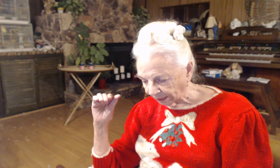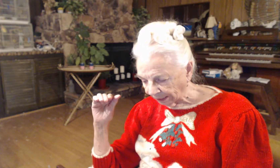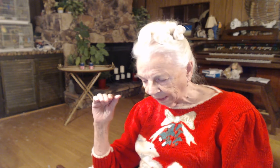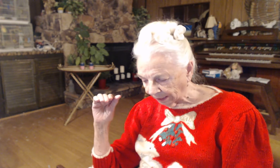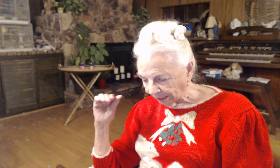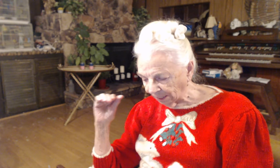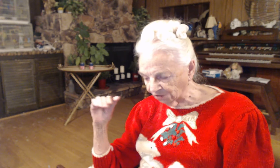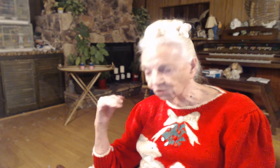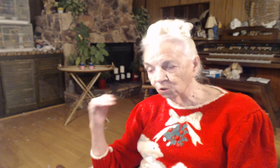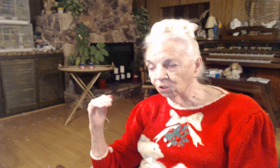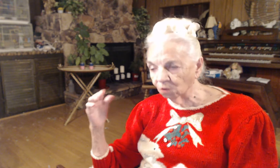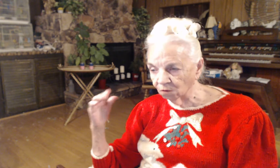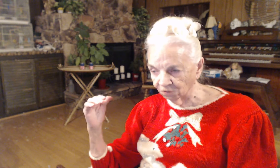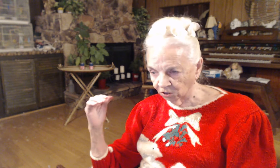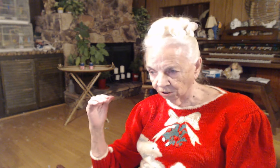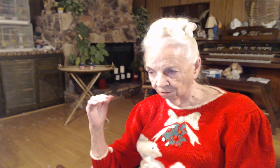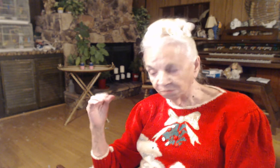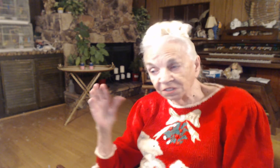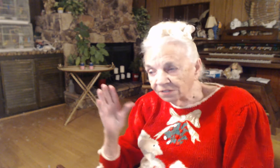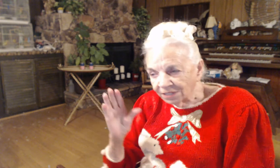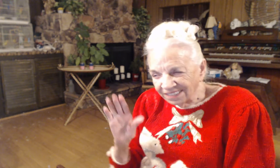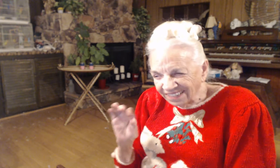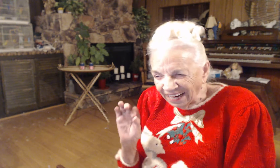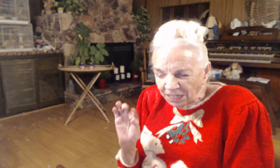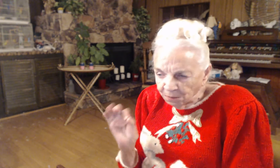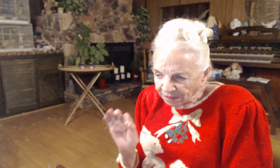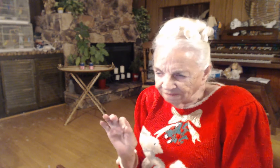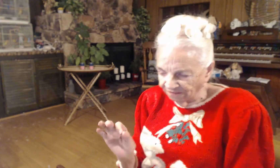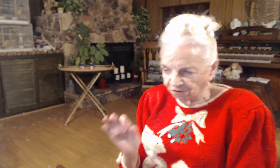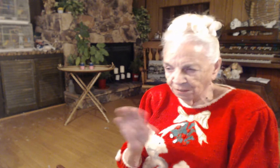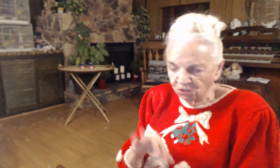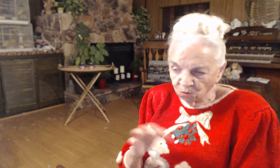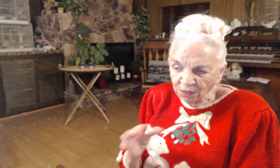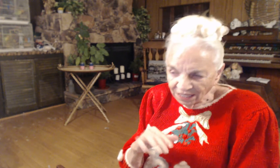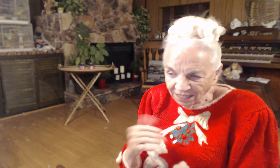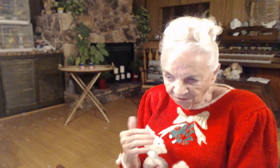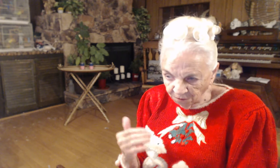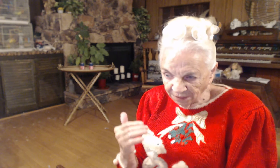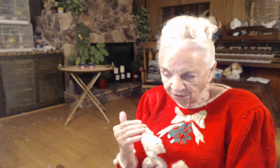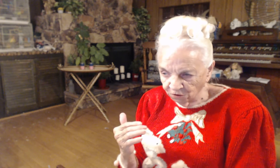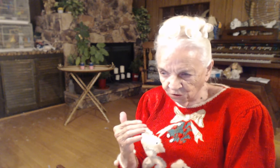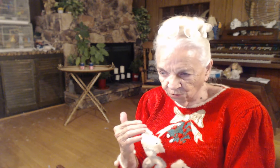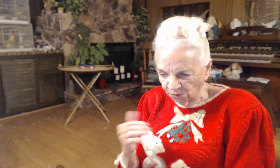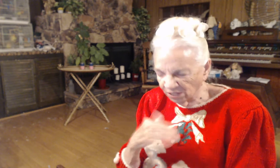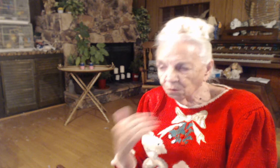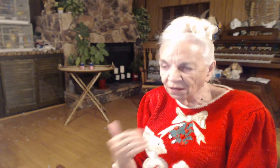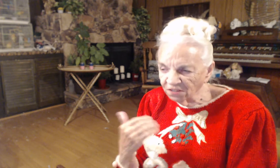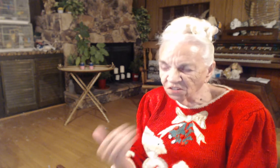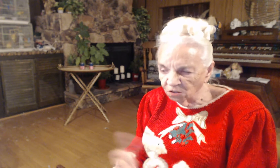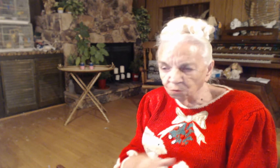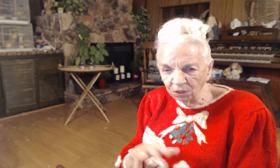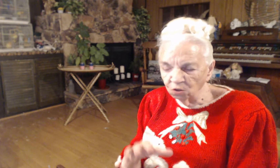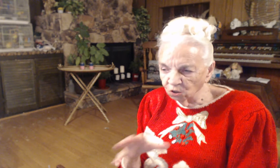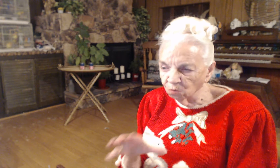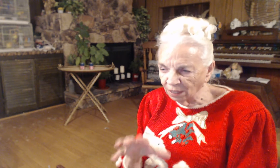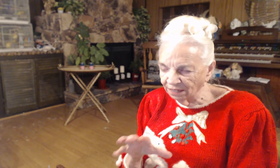He stood over her. Just a tiny bit of information we didn't get from the other two. See why this is a real good way of